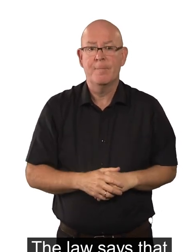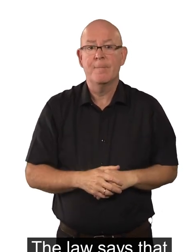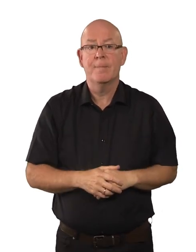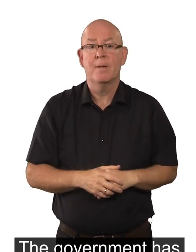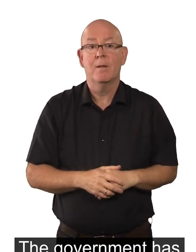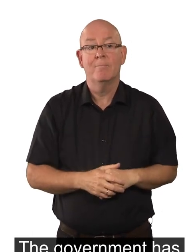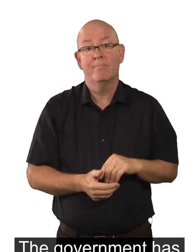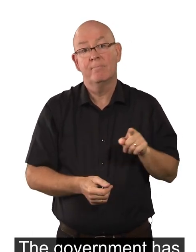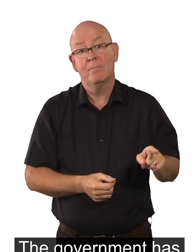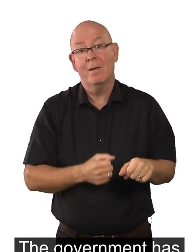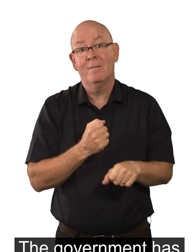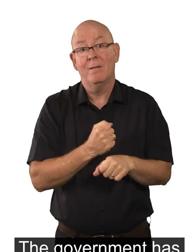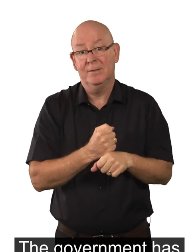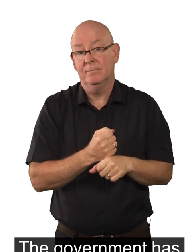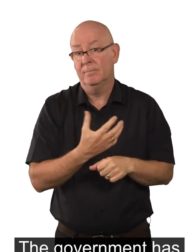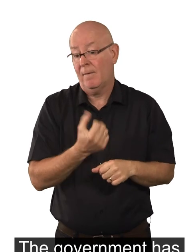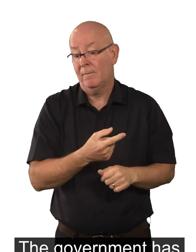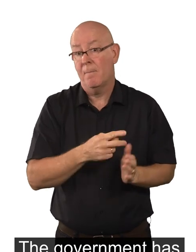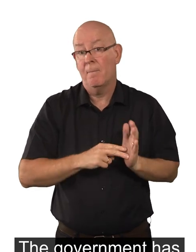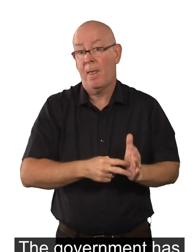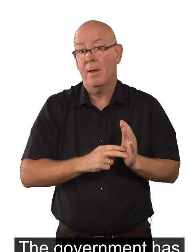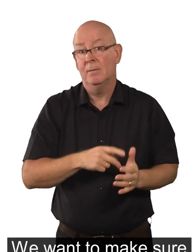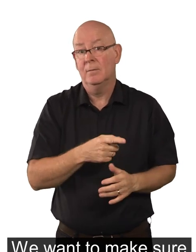The Government has a plan to make improvements.